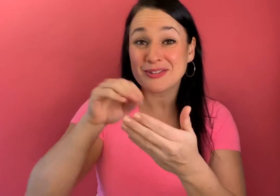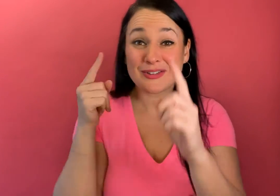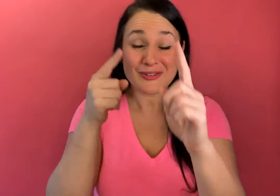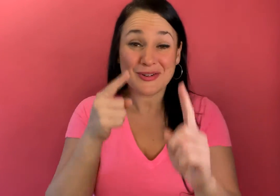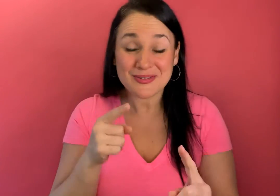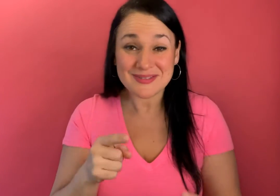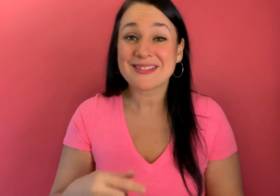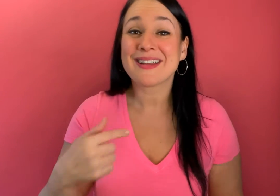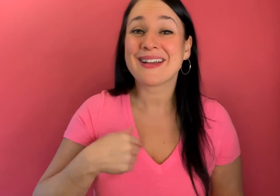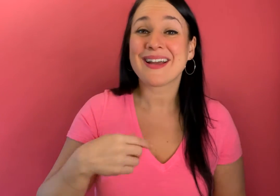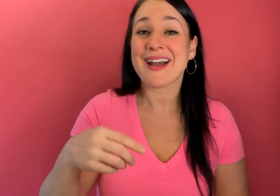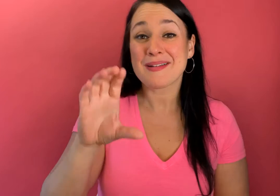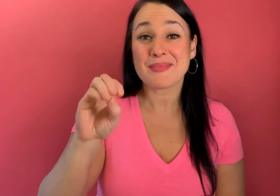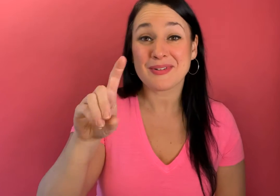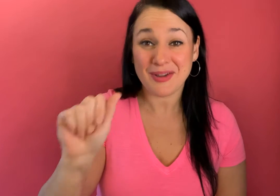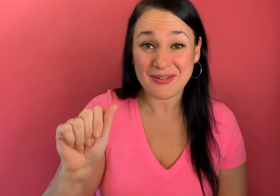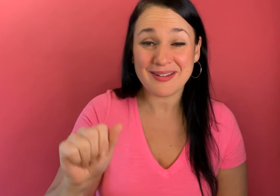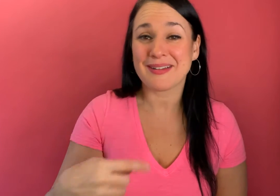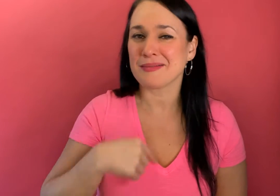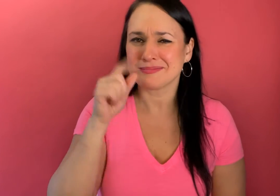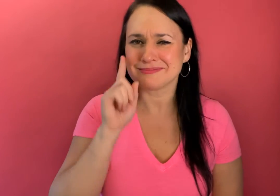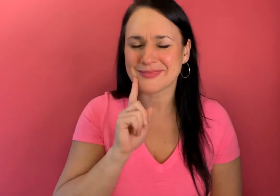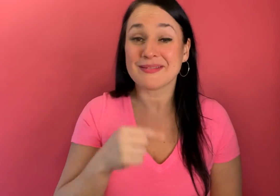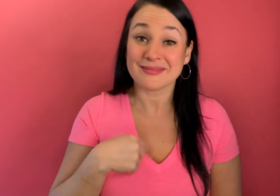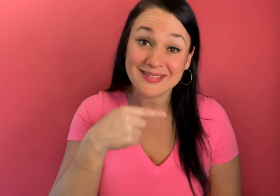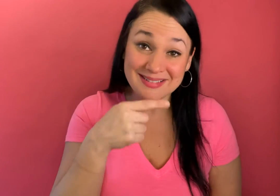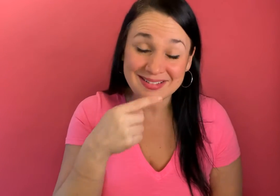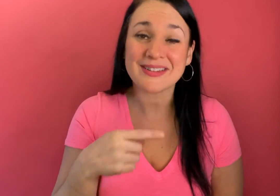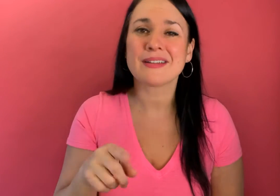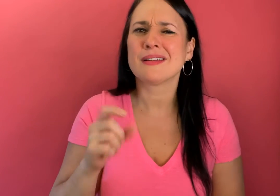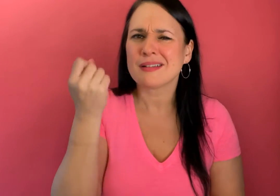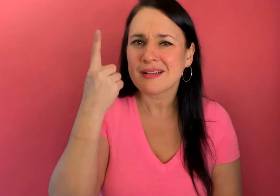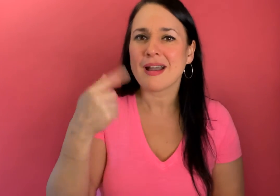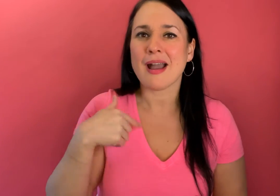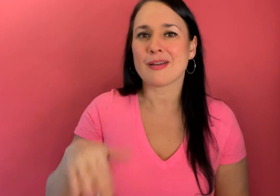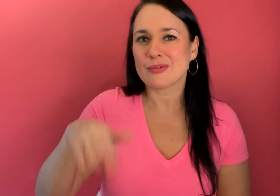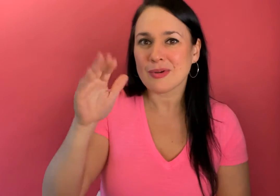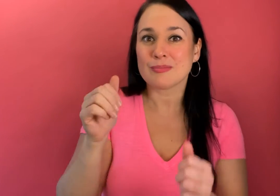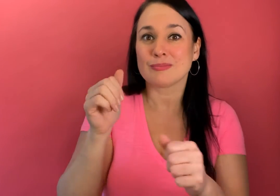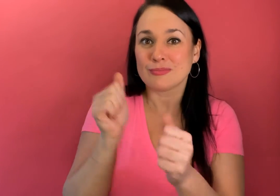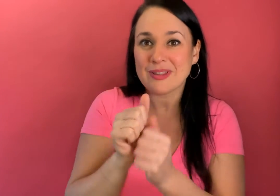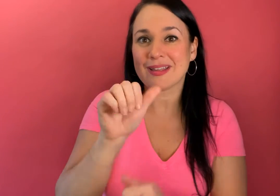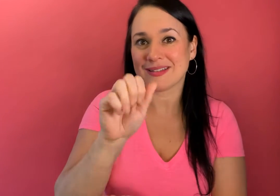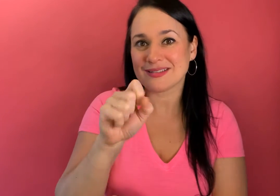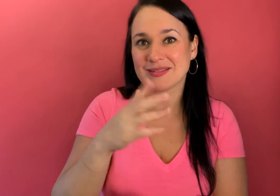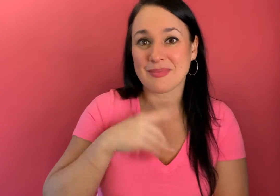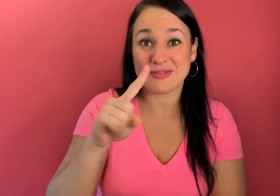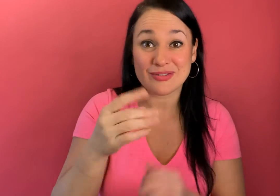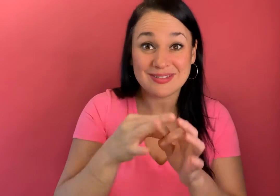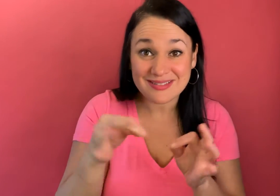your ASL learning goals I'm a coda I'm not deaf I'm hearing but get that I grew up with ASL